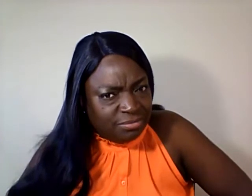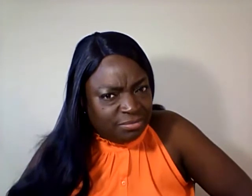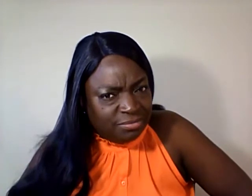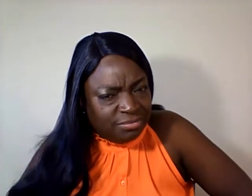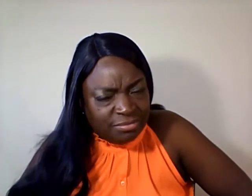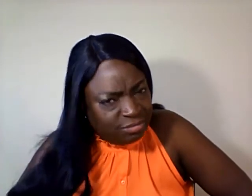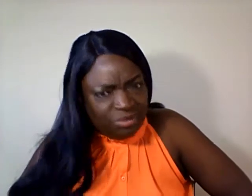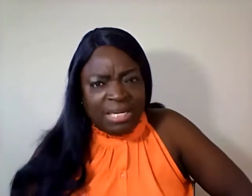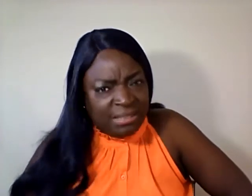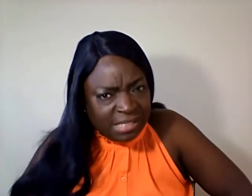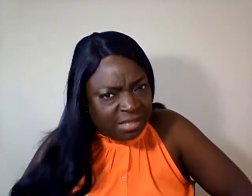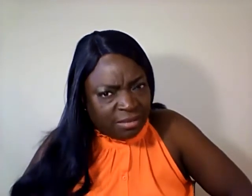Yeah.